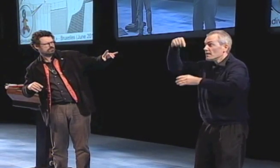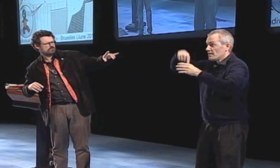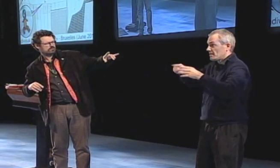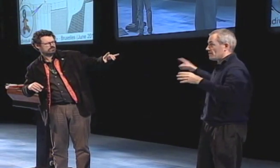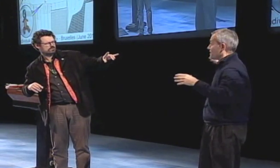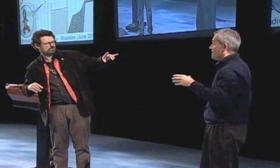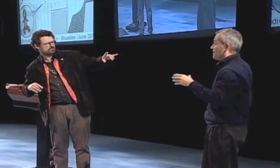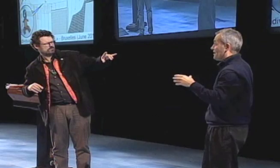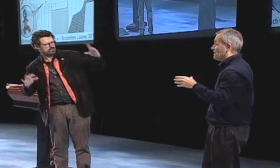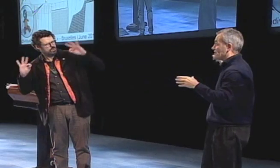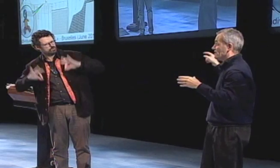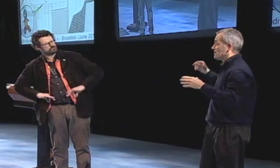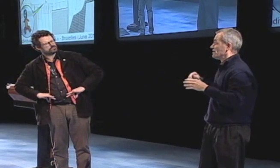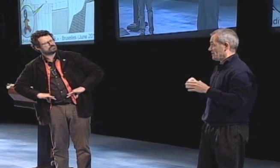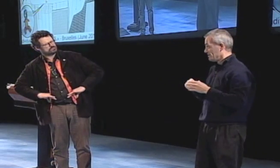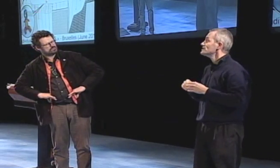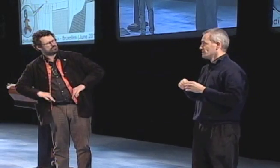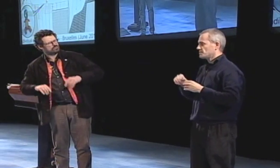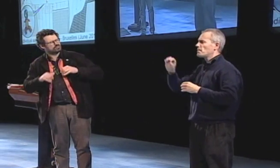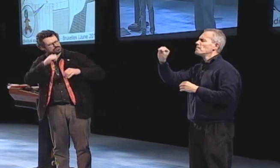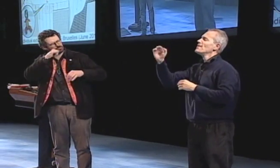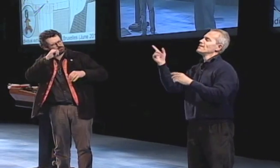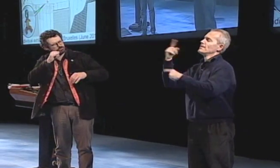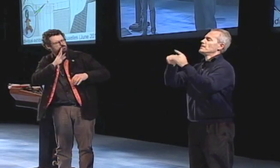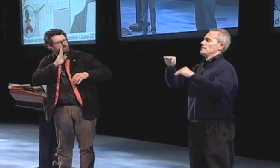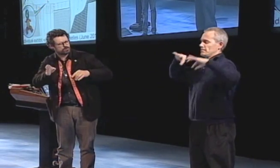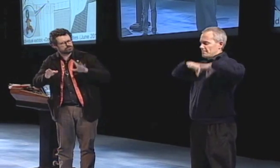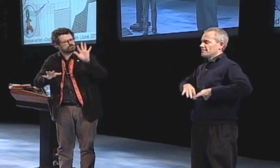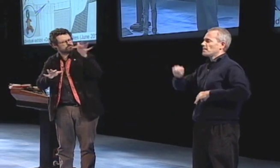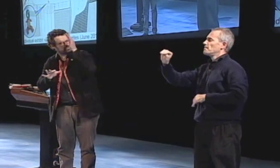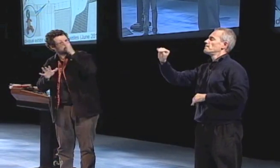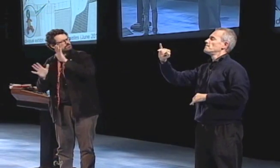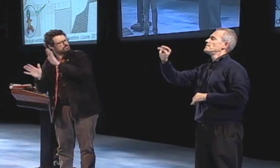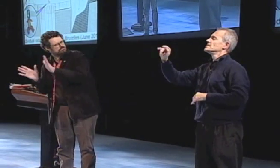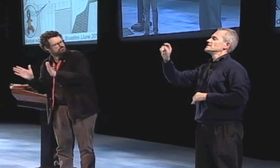museum someplace this was an actual government building